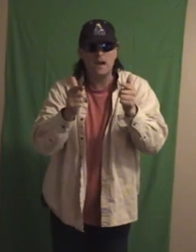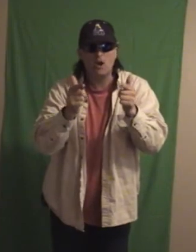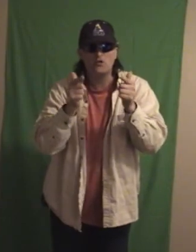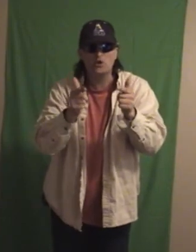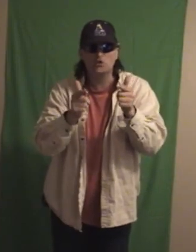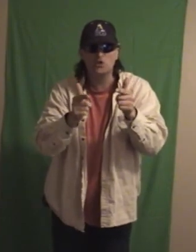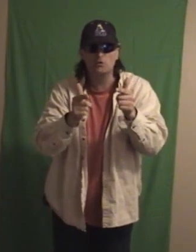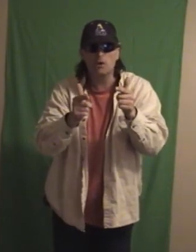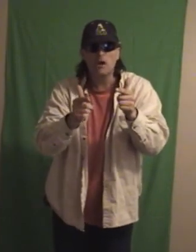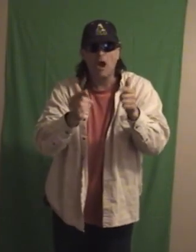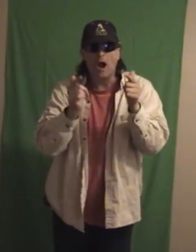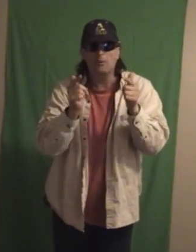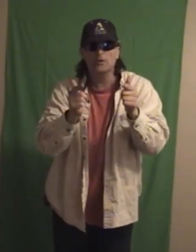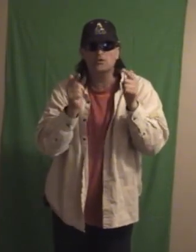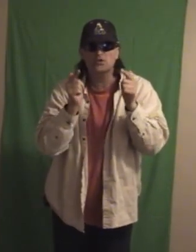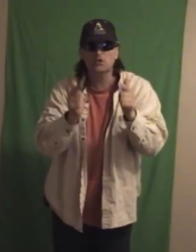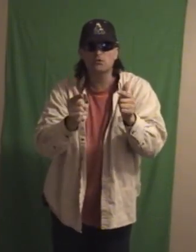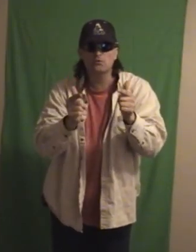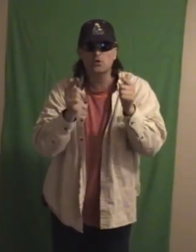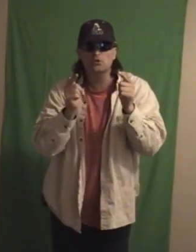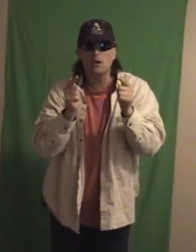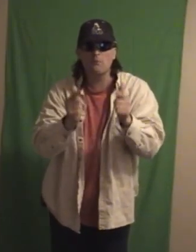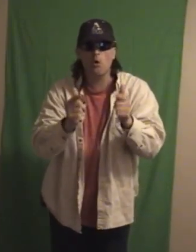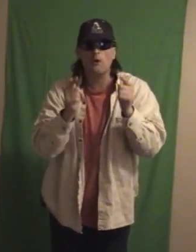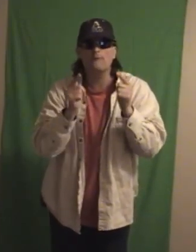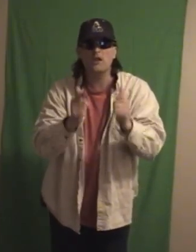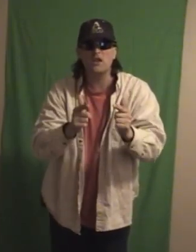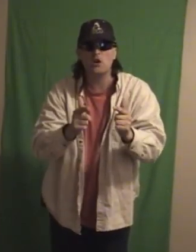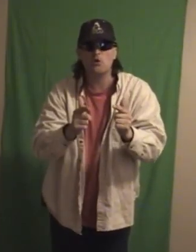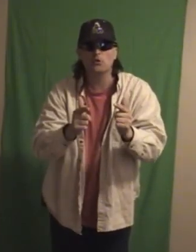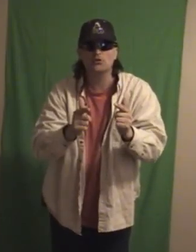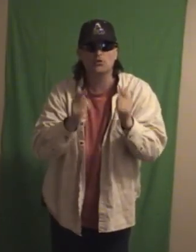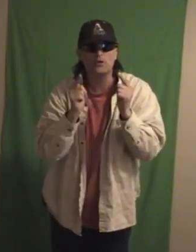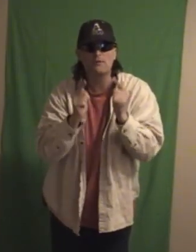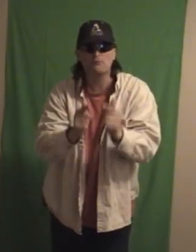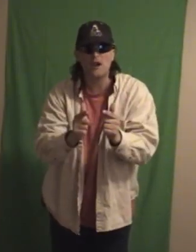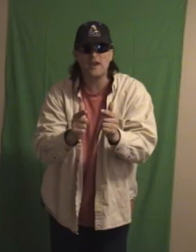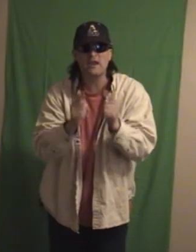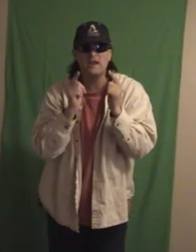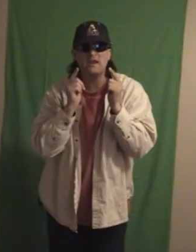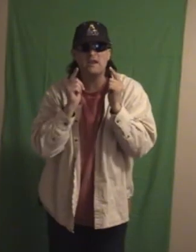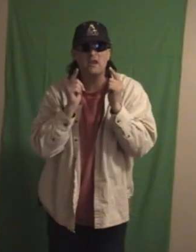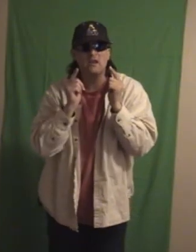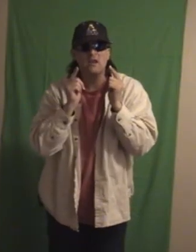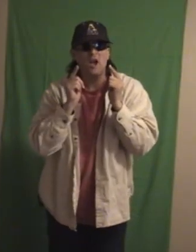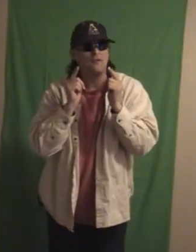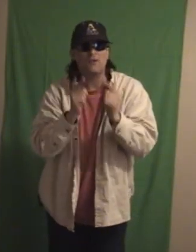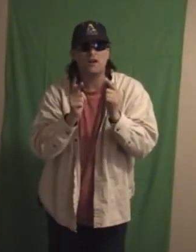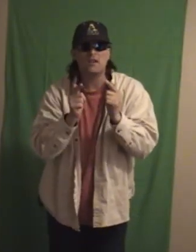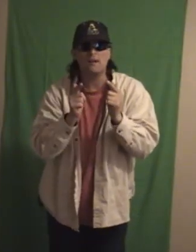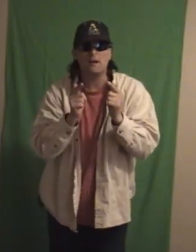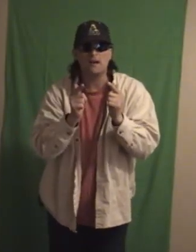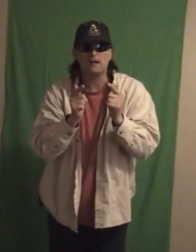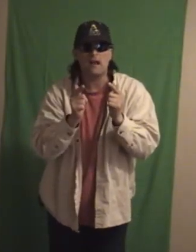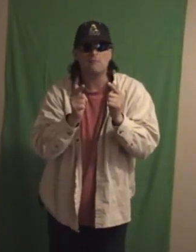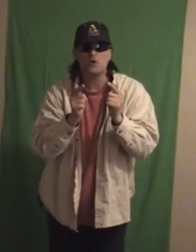me on YouTube I will soon do some more videos so get ready I finally got my camera